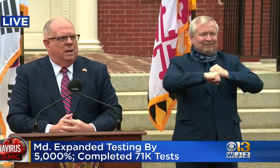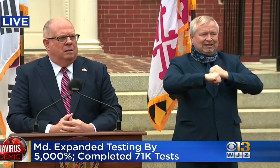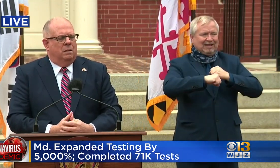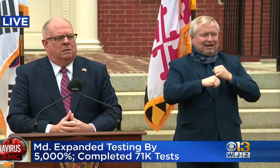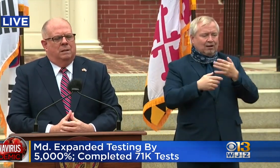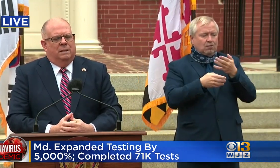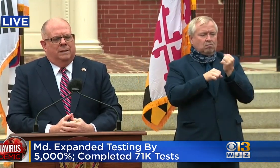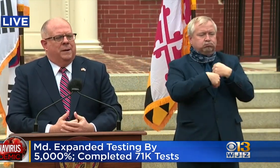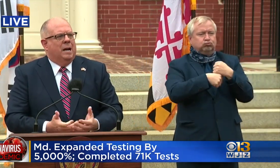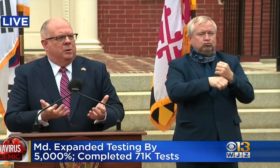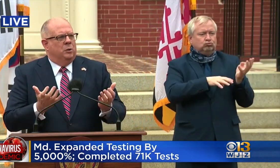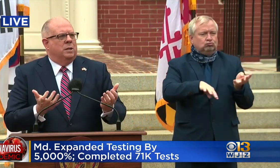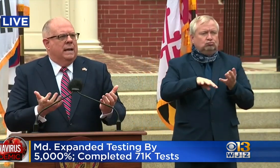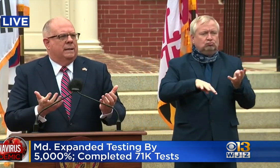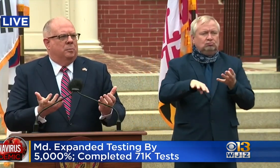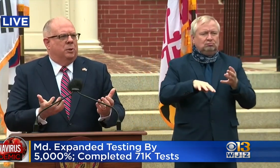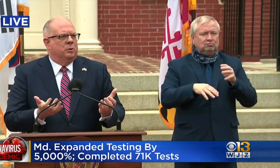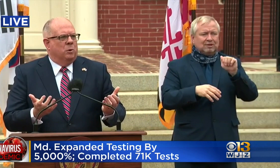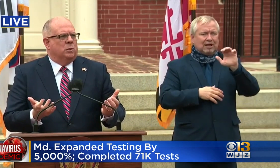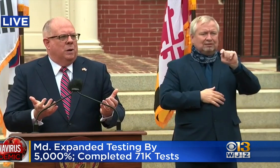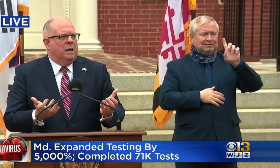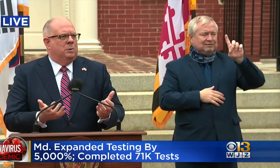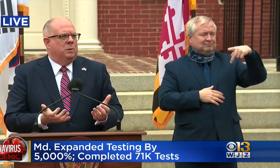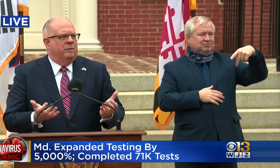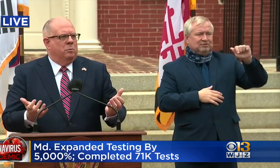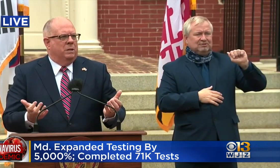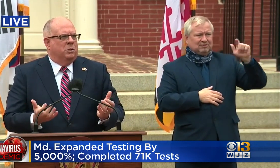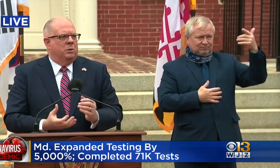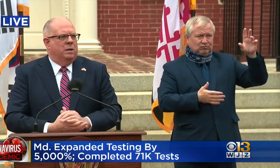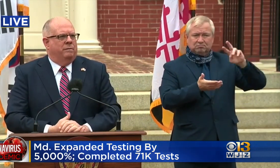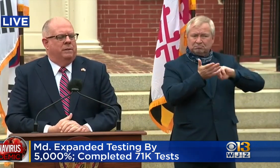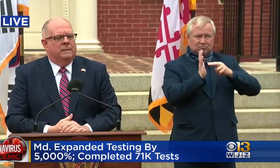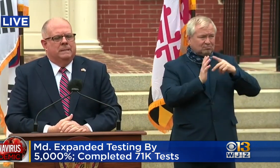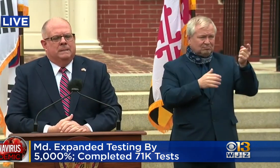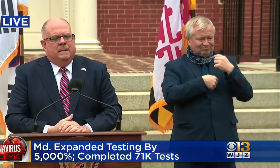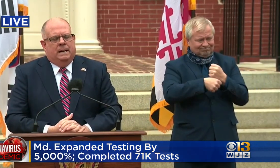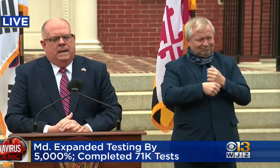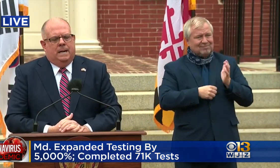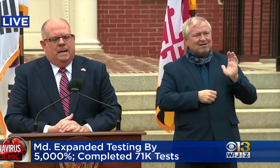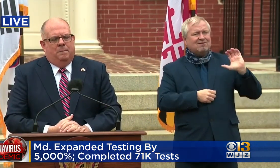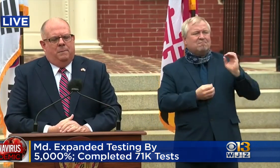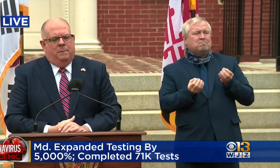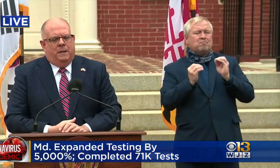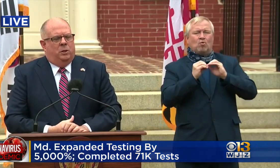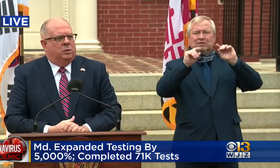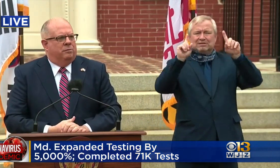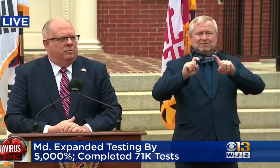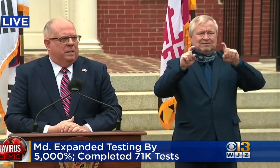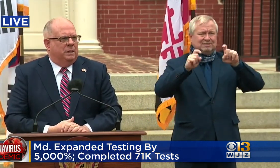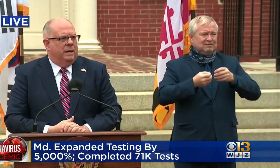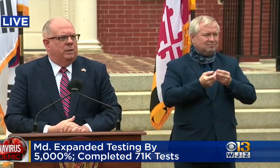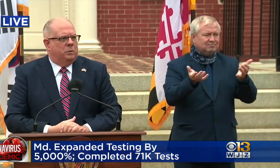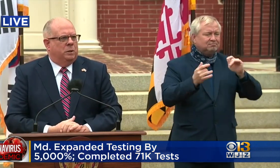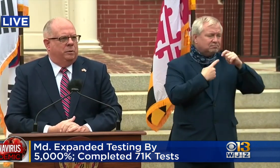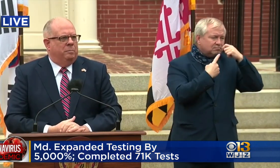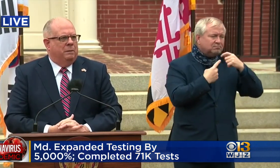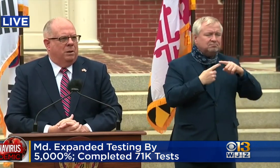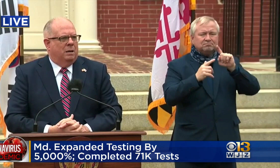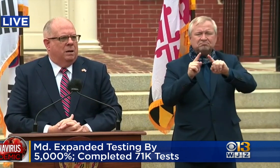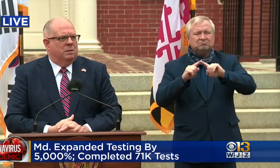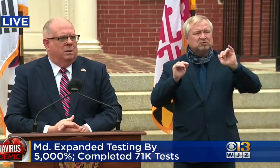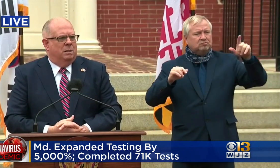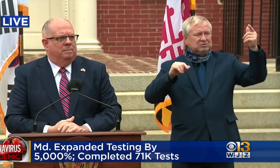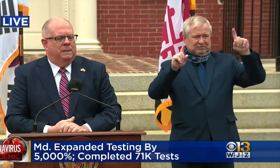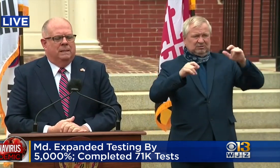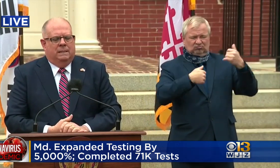leaders in Congress. They're now using that to produce more swabs, which everybody's short of. Um, they used it for ventilators, which we've made